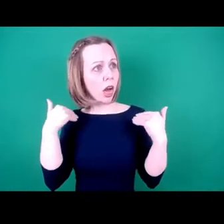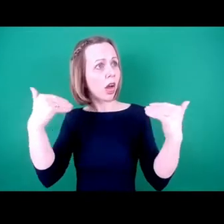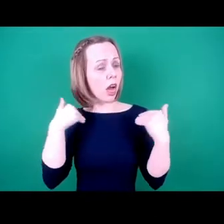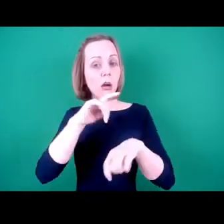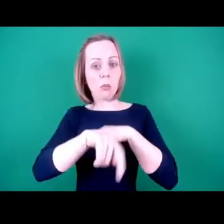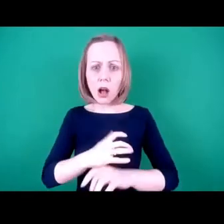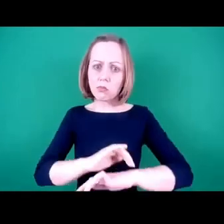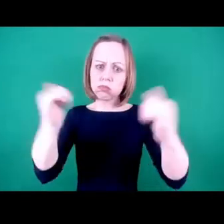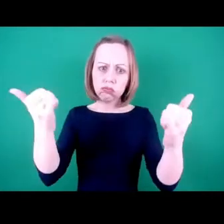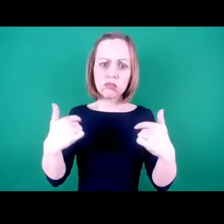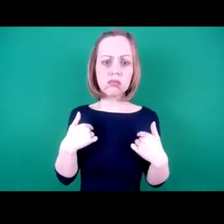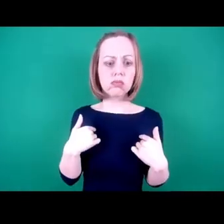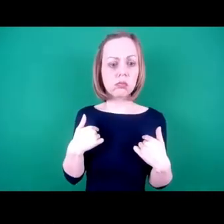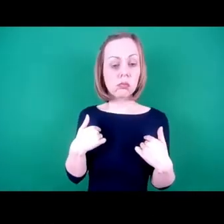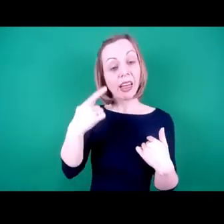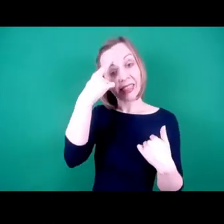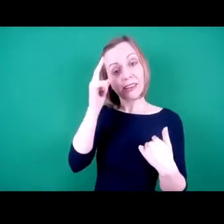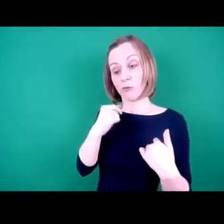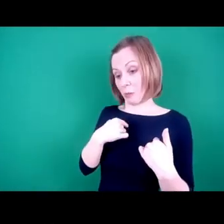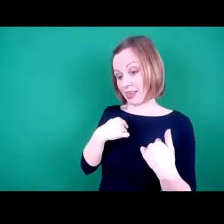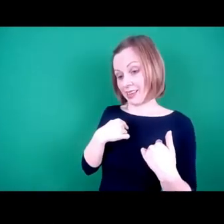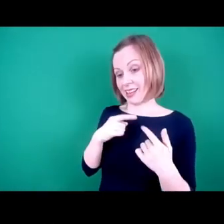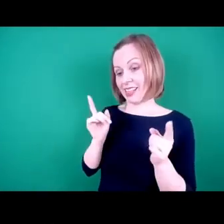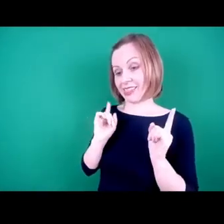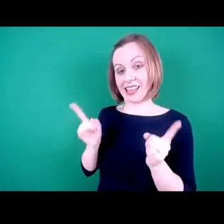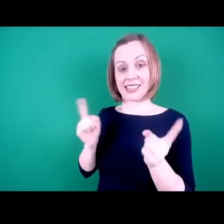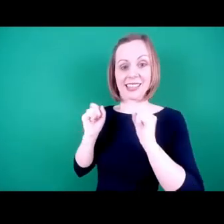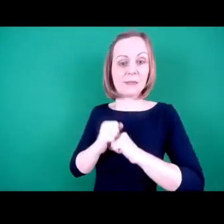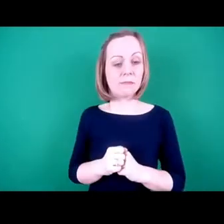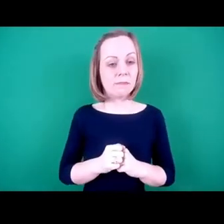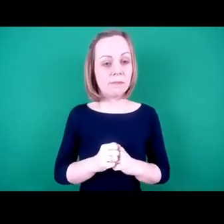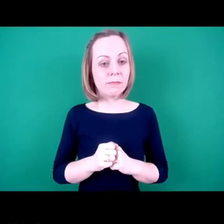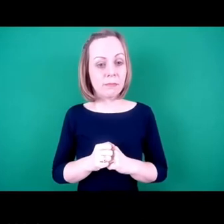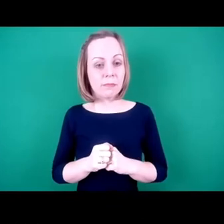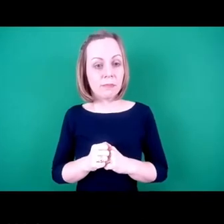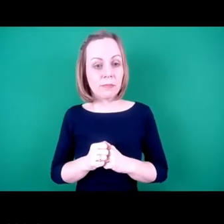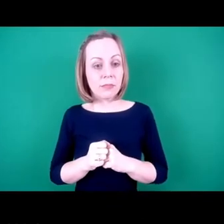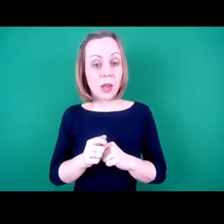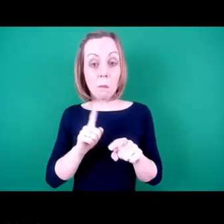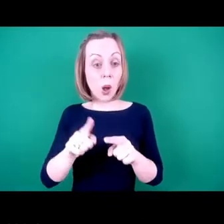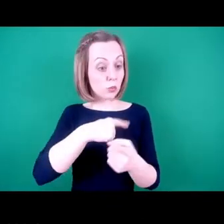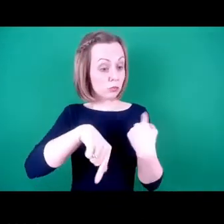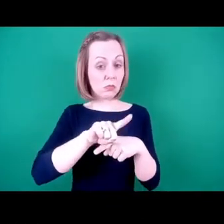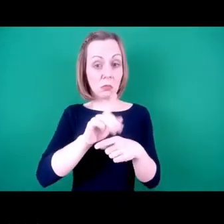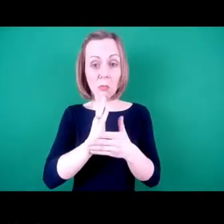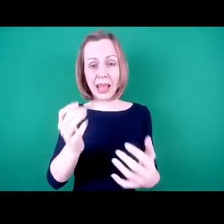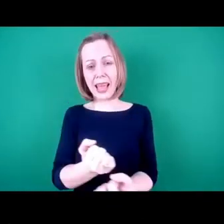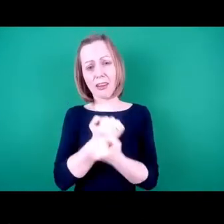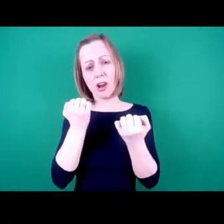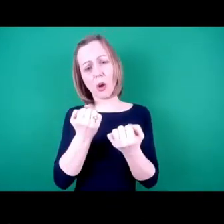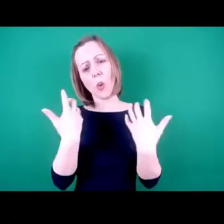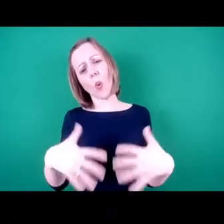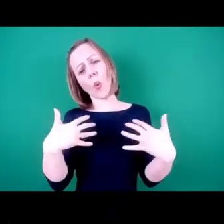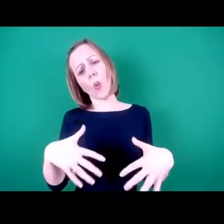And I think for me, that's the point. Most of us are not heroes. We're not inspirational.